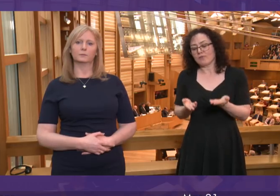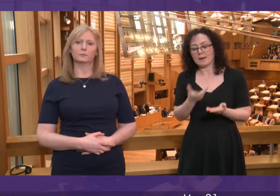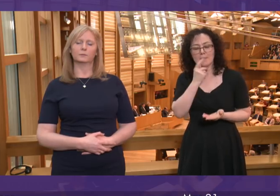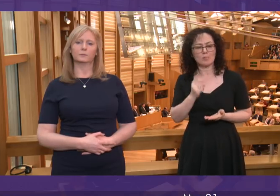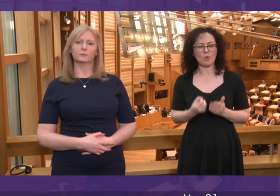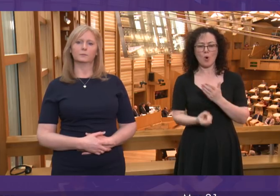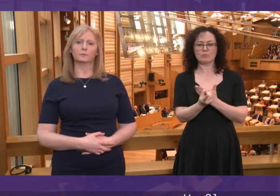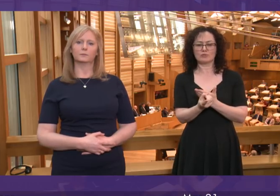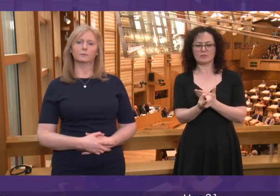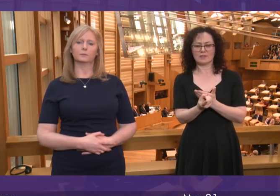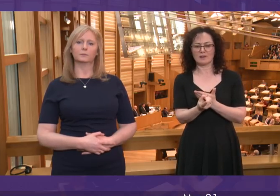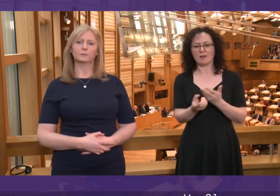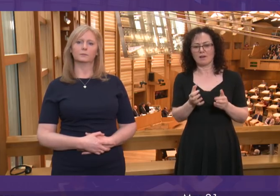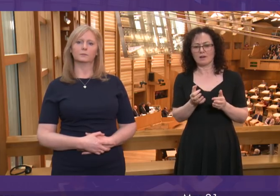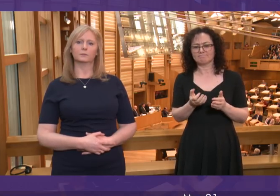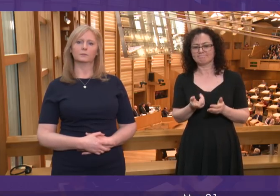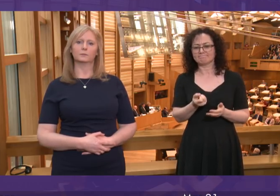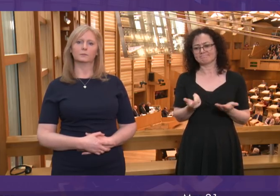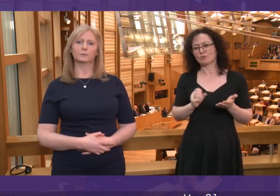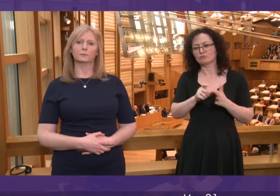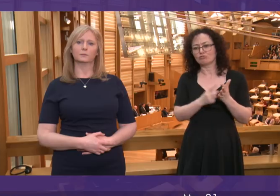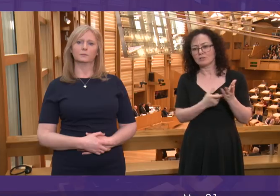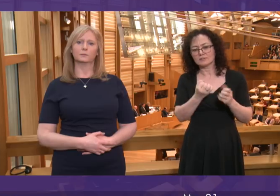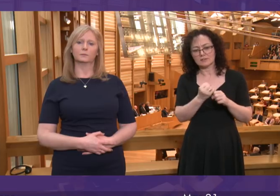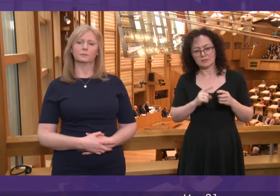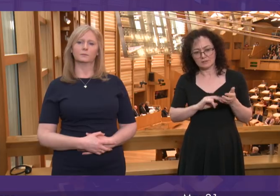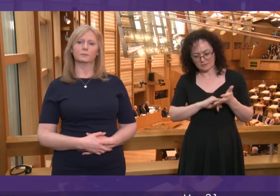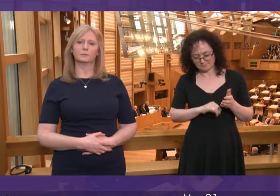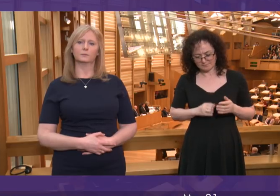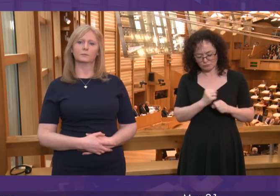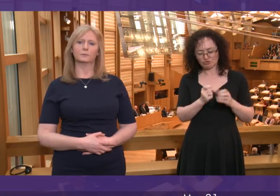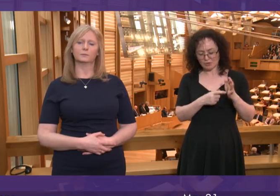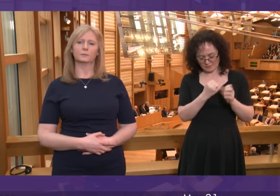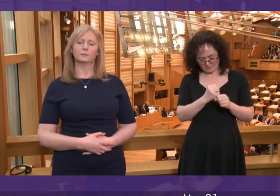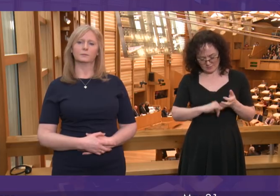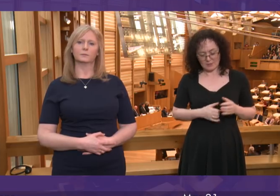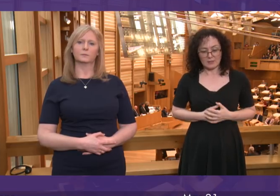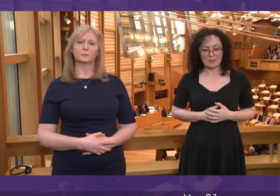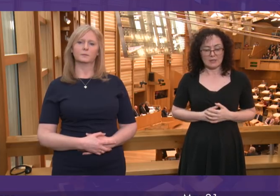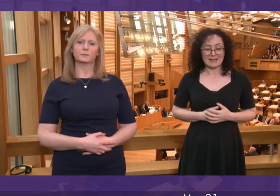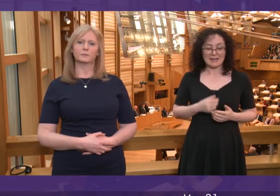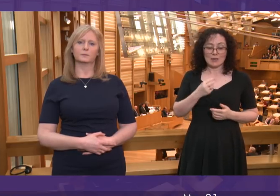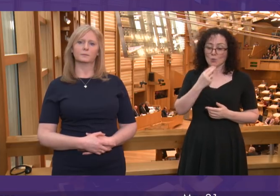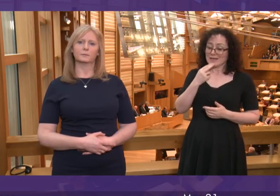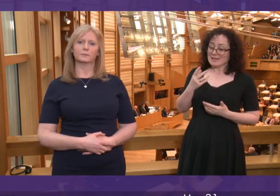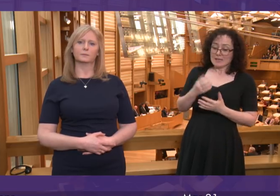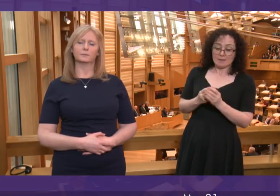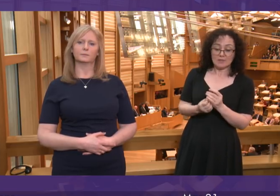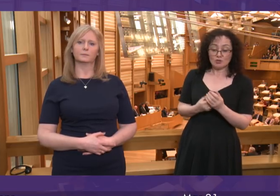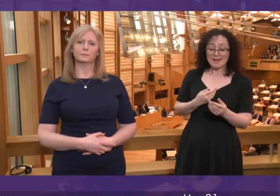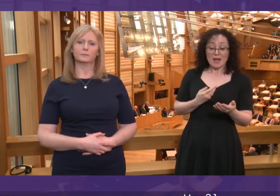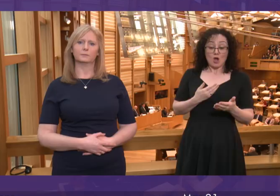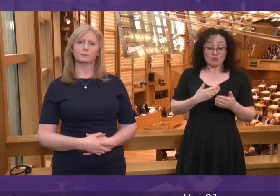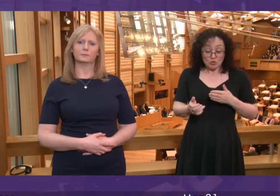Scottish Conservatives have set out a clear plan to help, to help tackle Scotland's growing drug crisis. It is first time offenders into treatment,